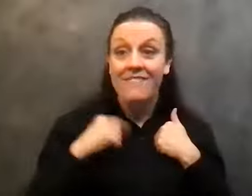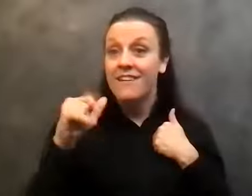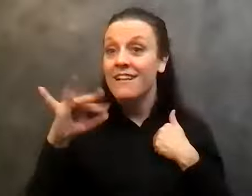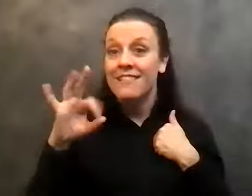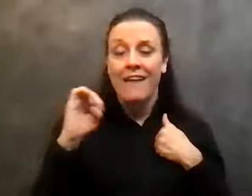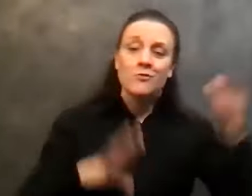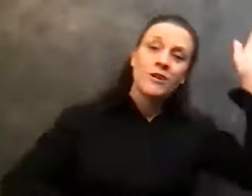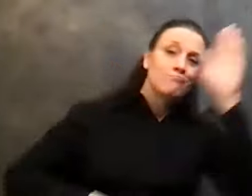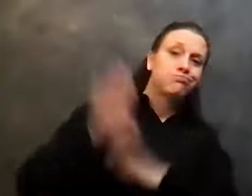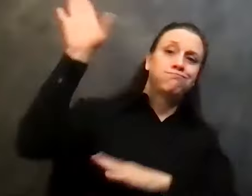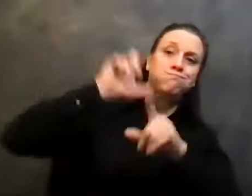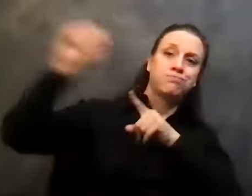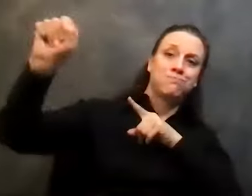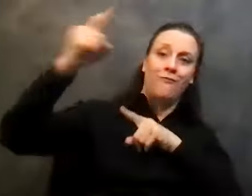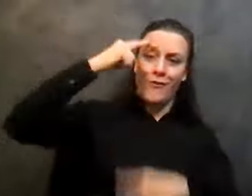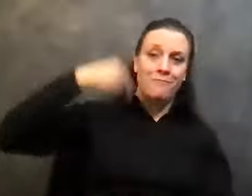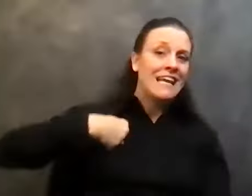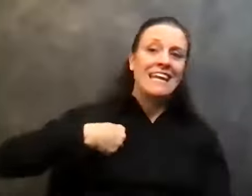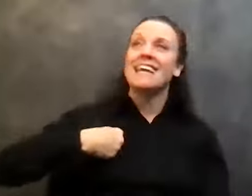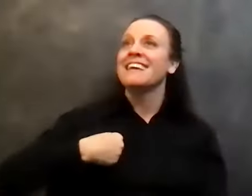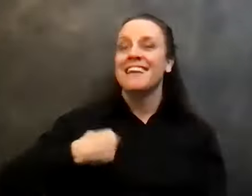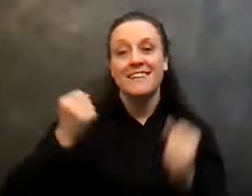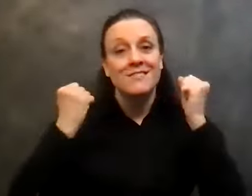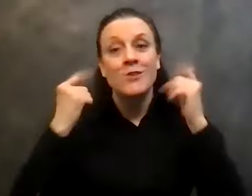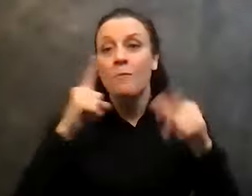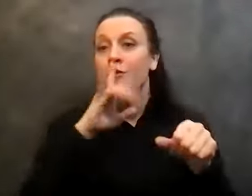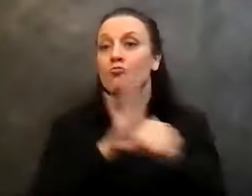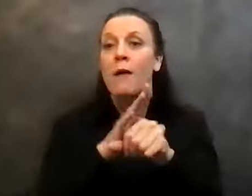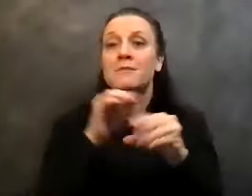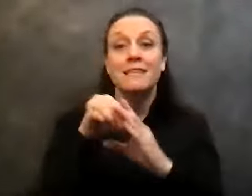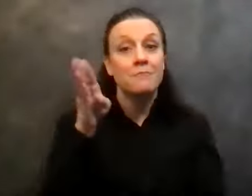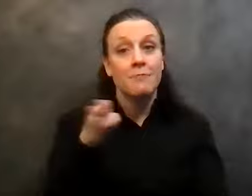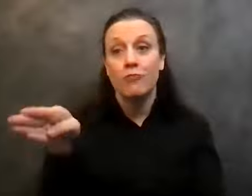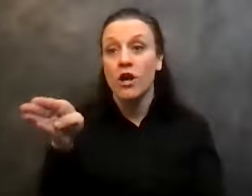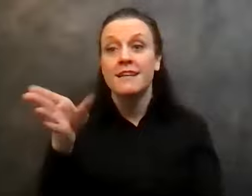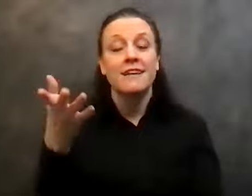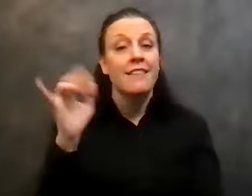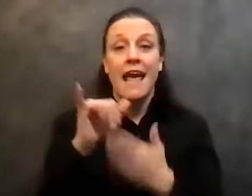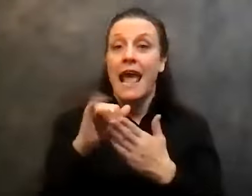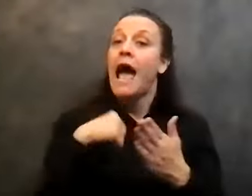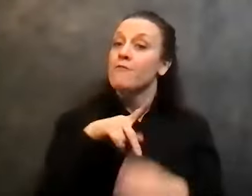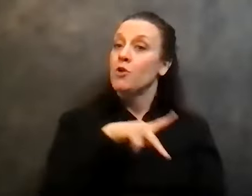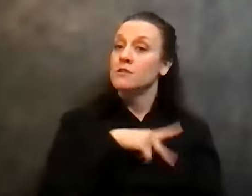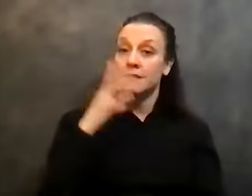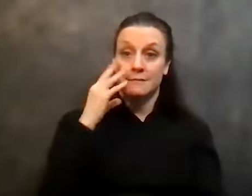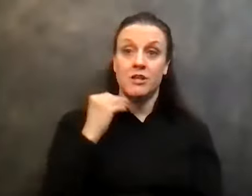uh, new meaning and, and there's so many promises in the book Alcoholics Anonymous that I have personal experience with. Uh,